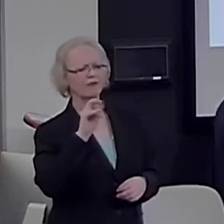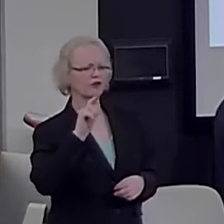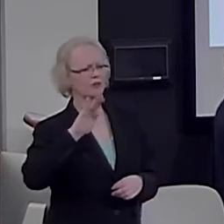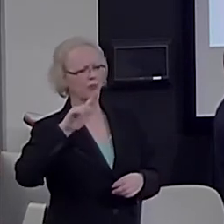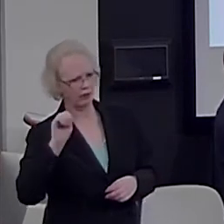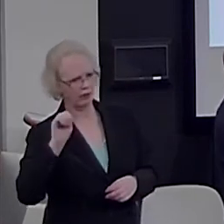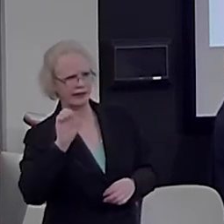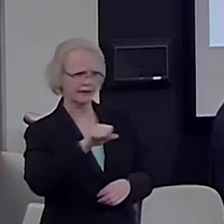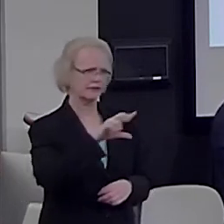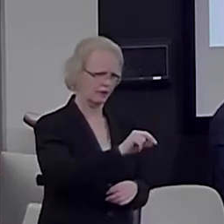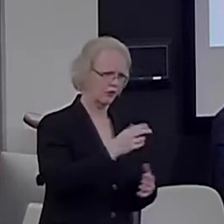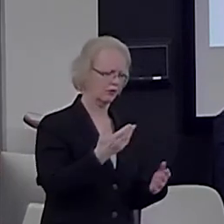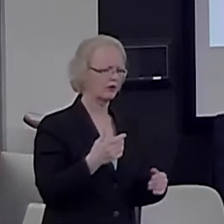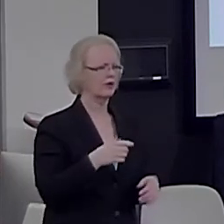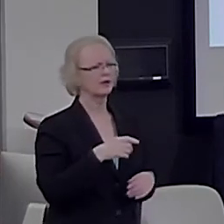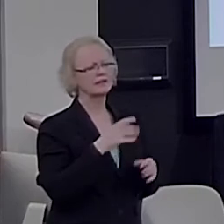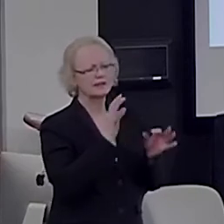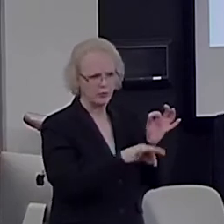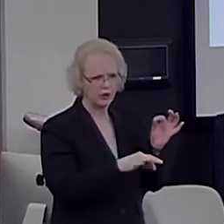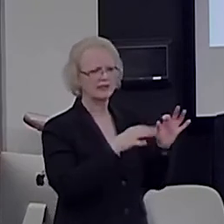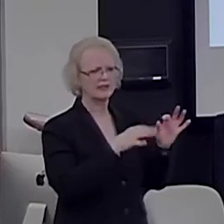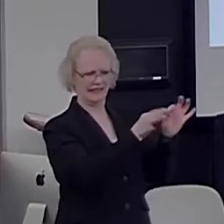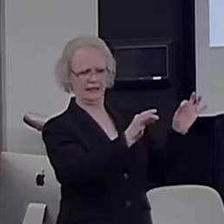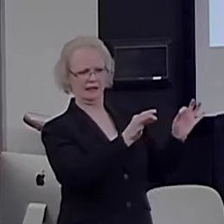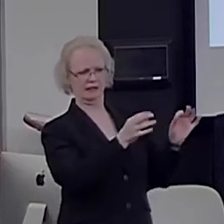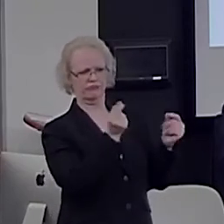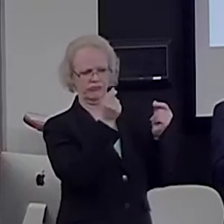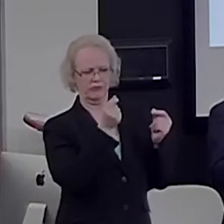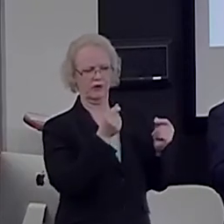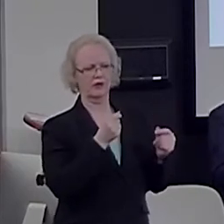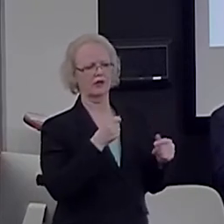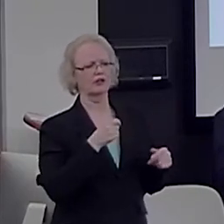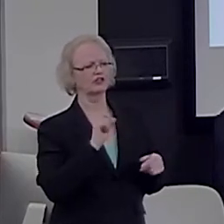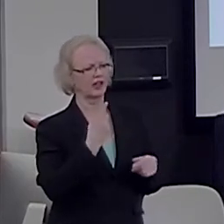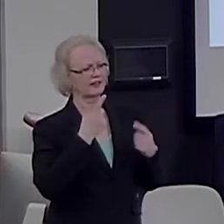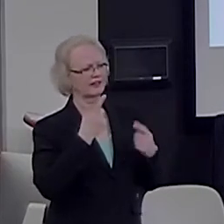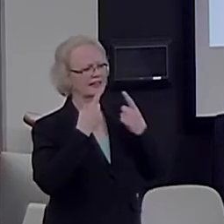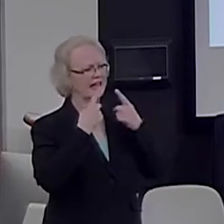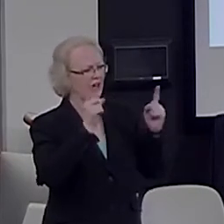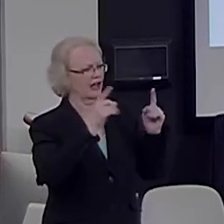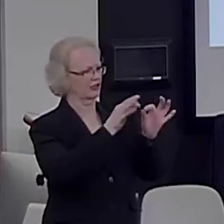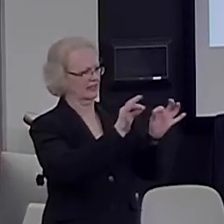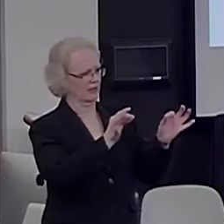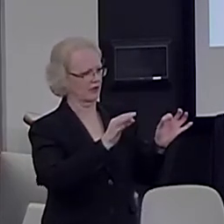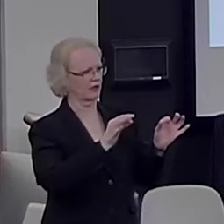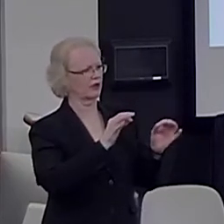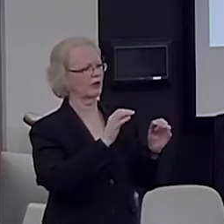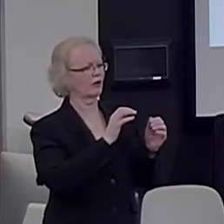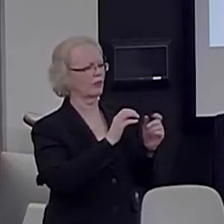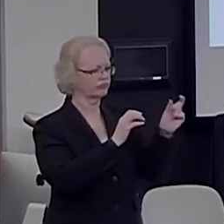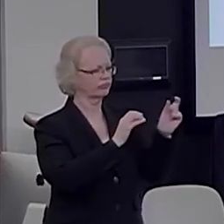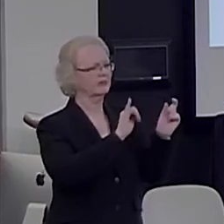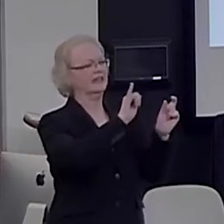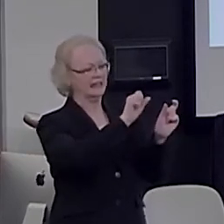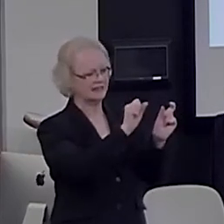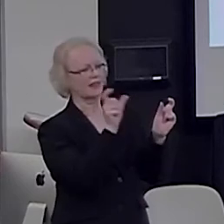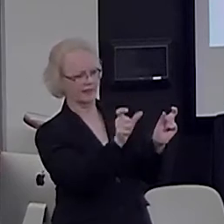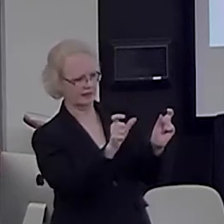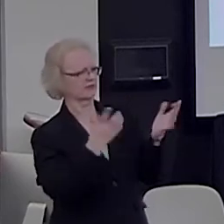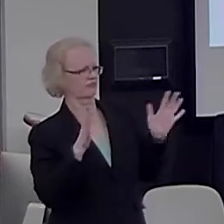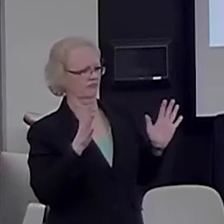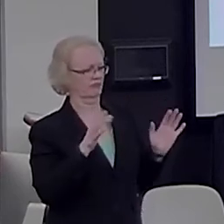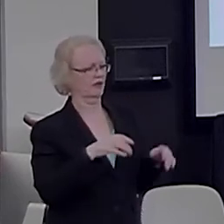last one here, it's so simple. It is just declarative statements with the is, with the copula. So,